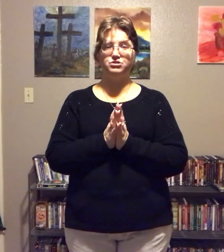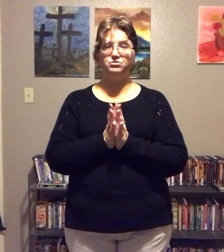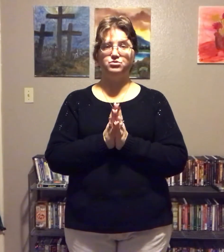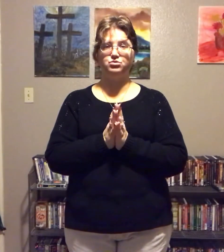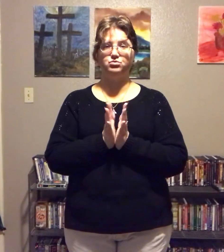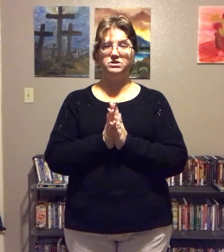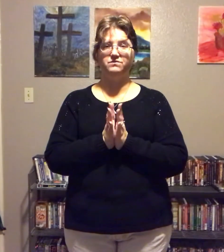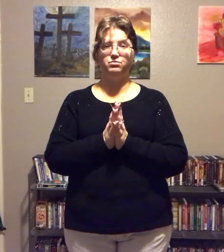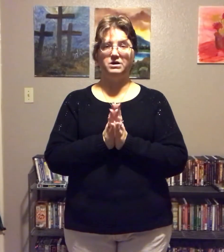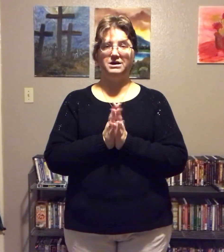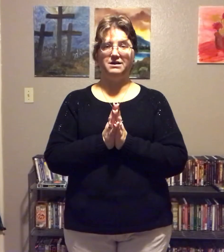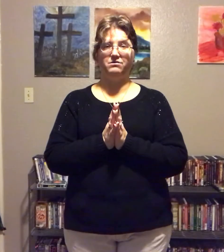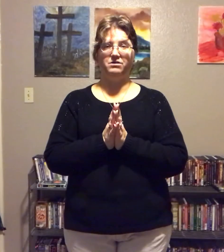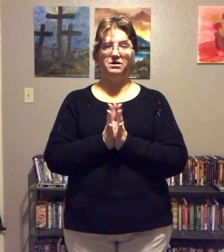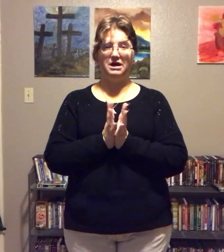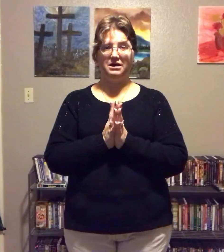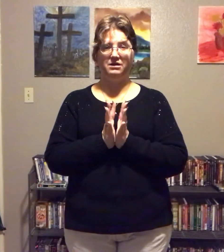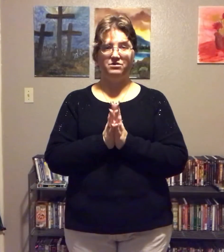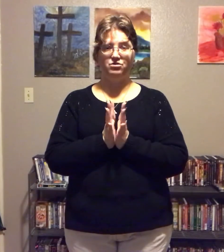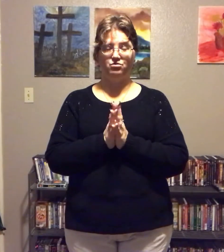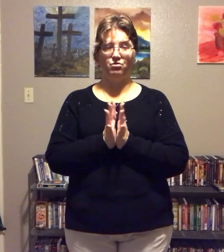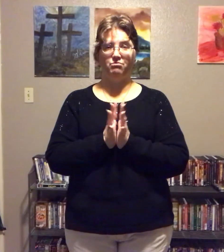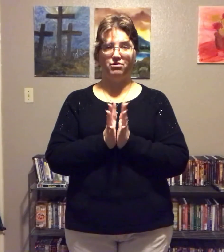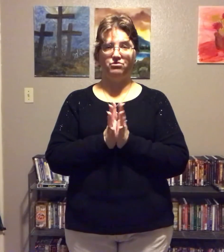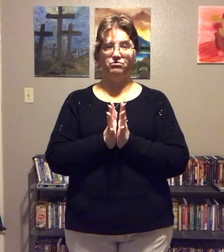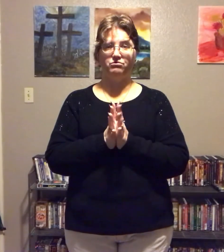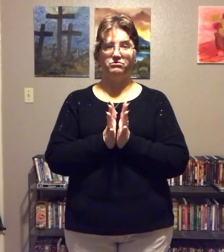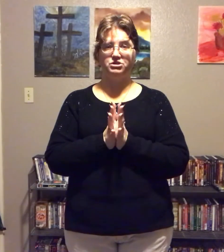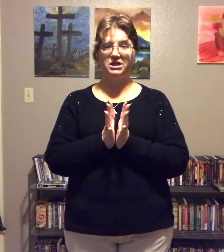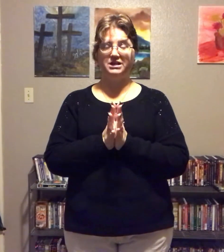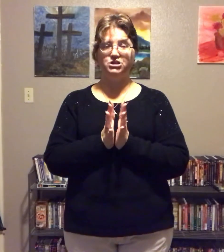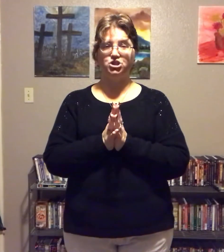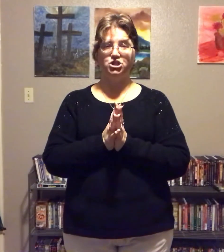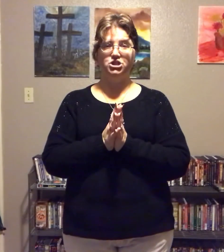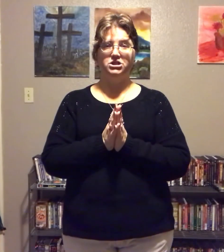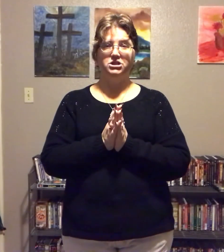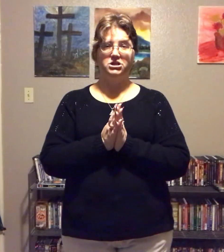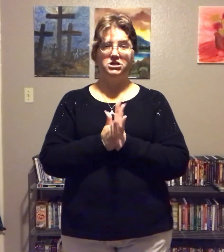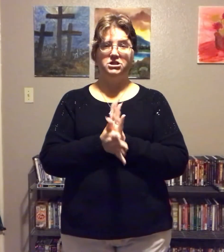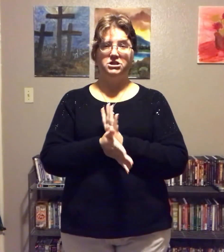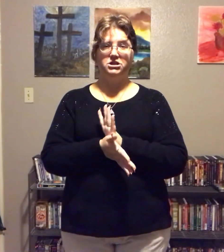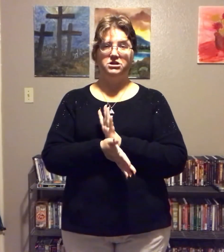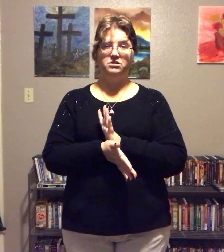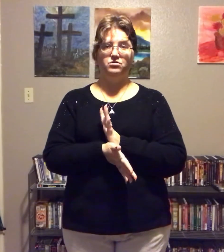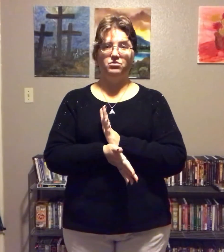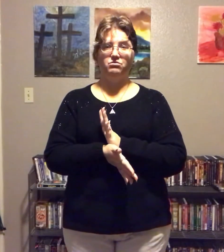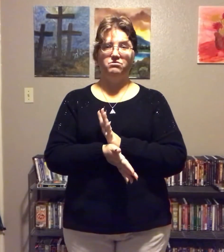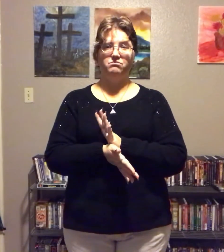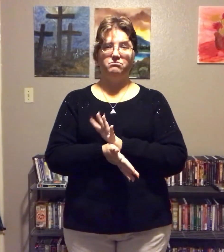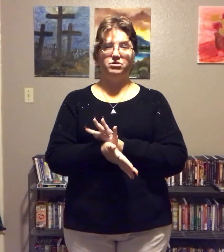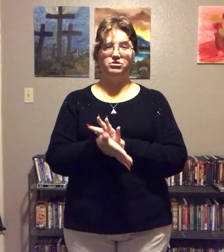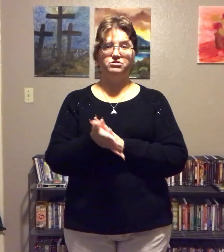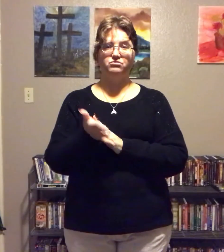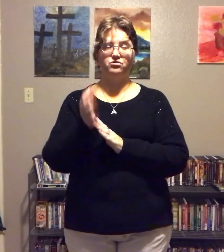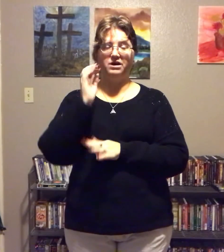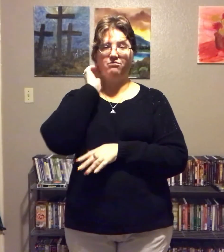choose to give the weigh down your own personal challenge. Your own personal trial.